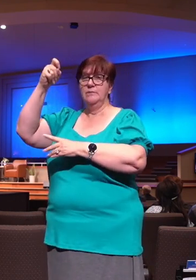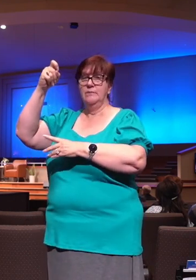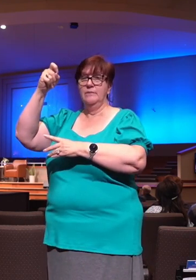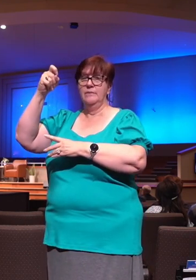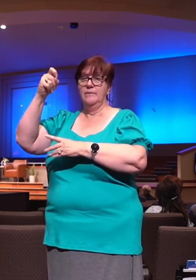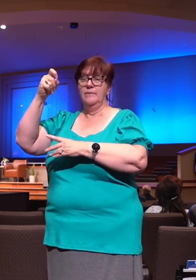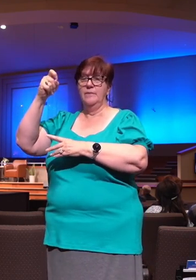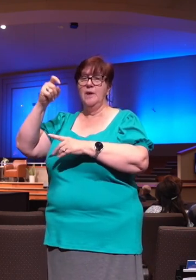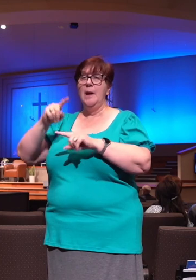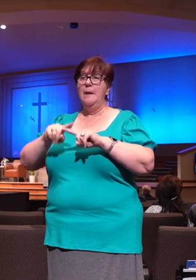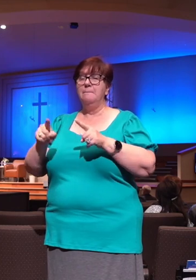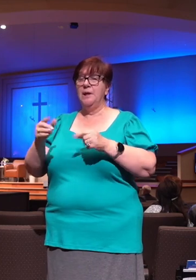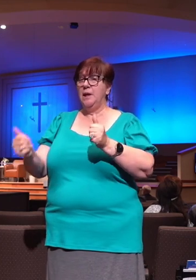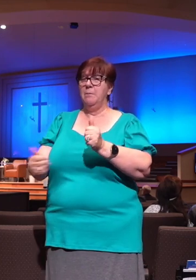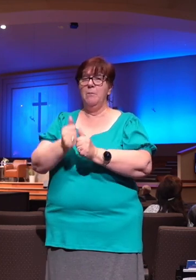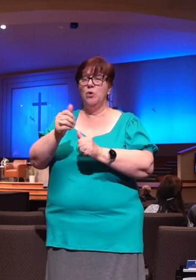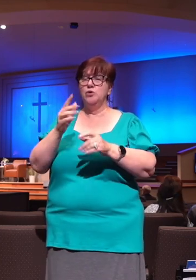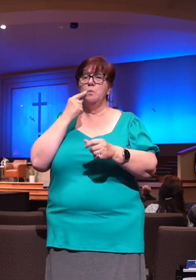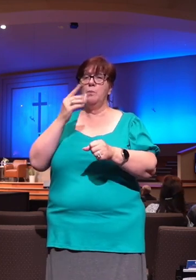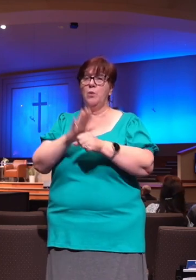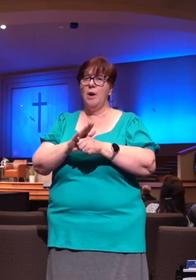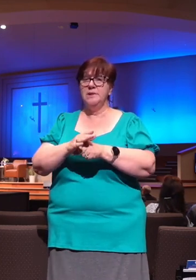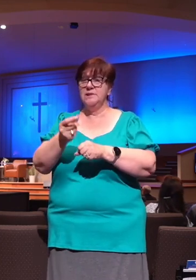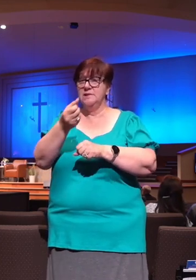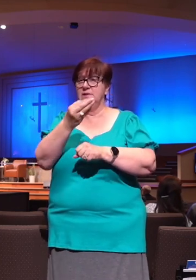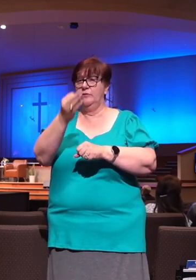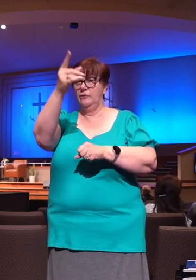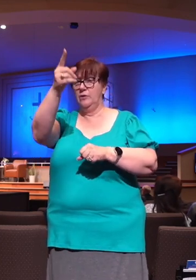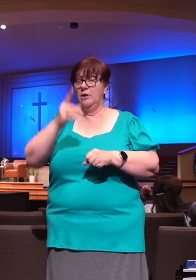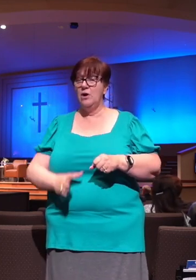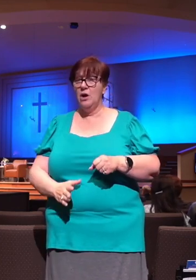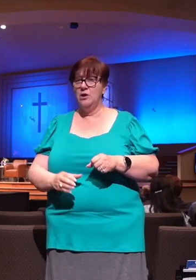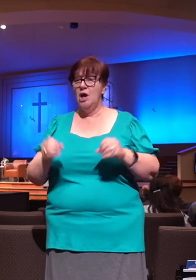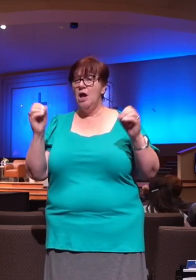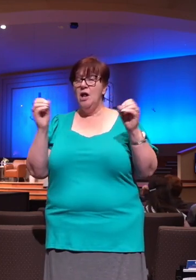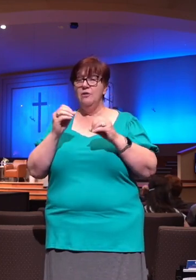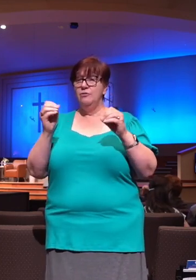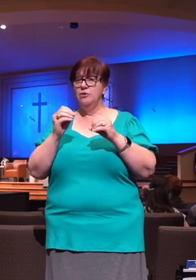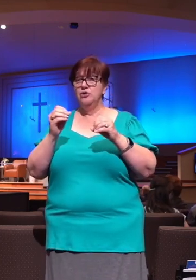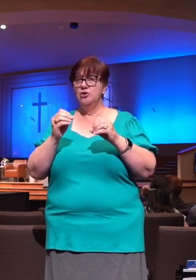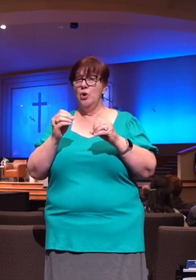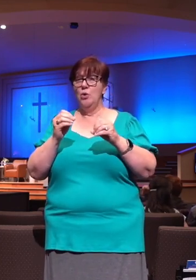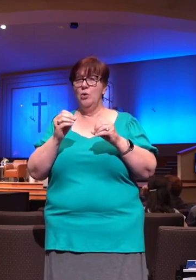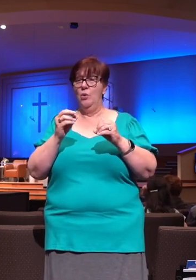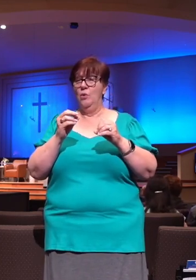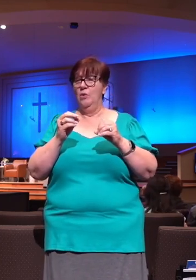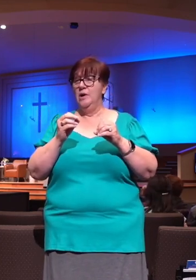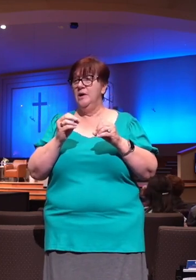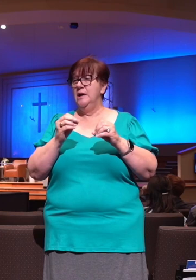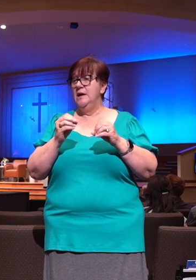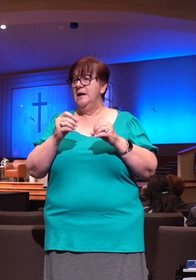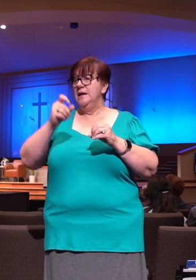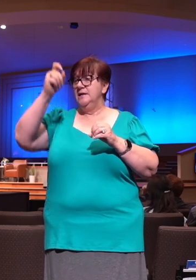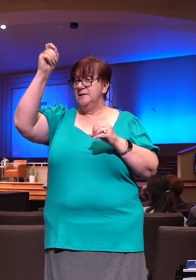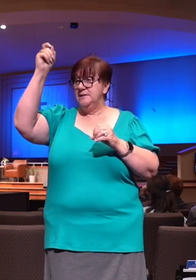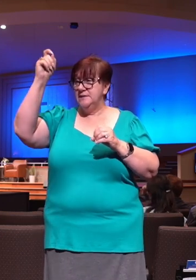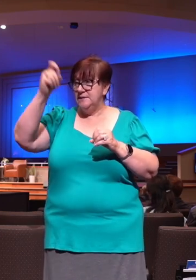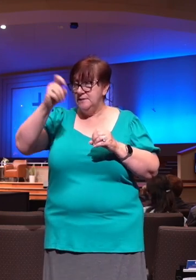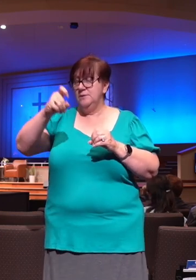them. There's no condition placed on the promises of the goodness of God. Let me give you, I just want to, this is, this is